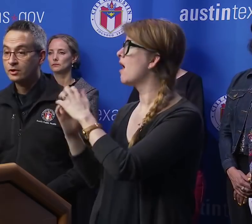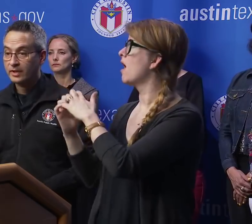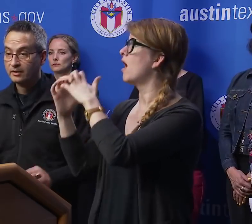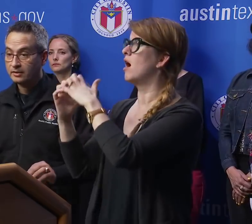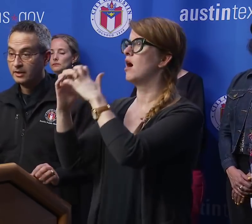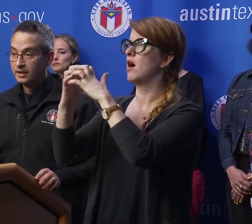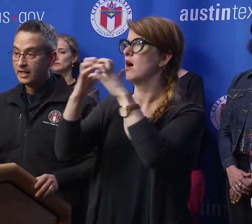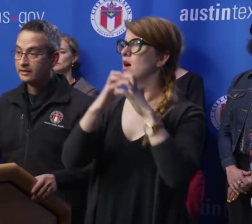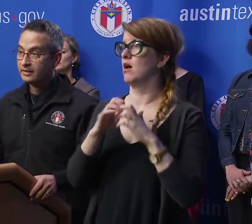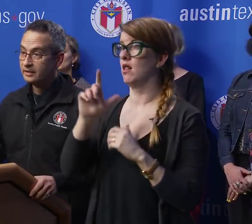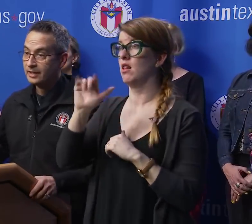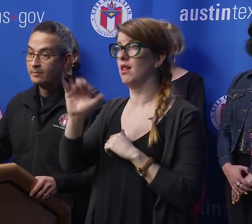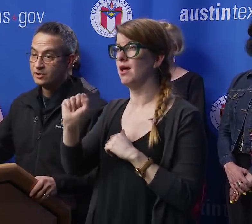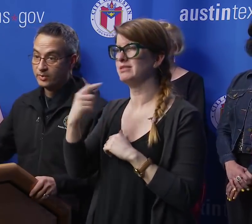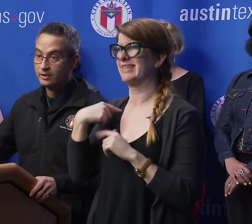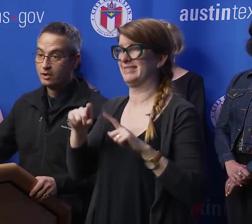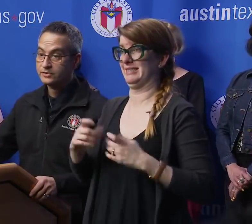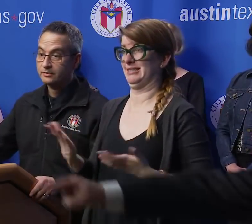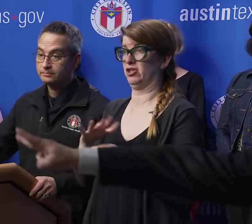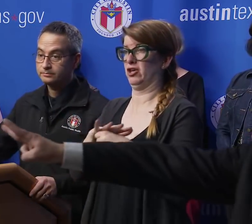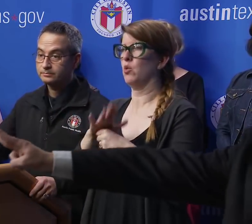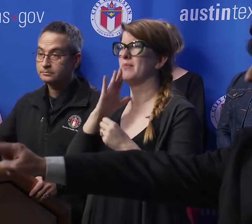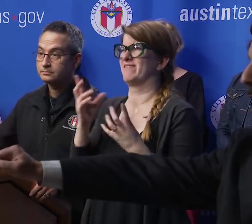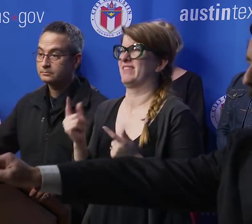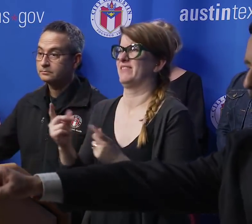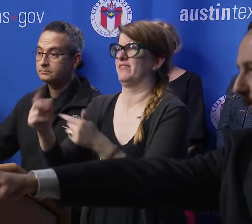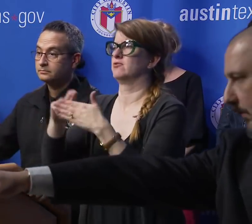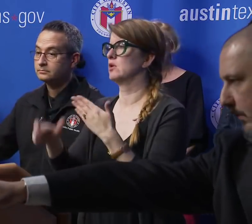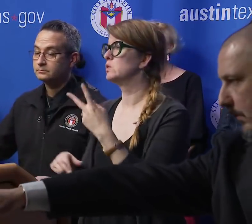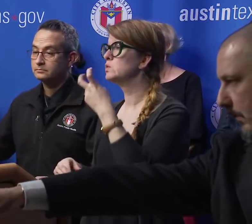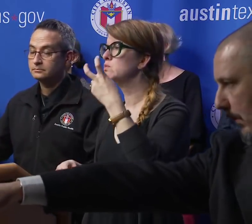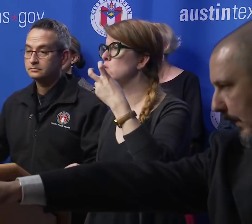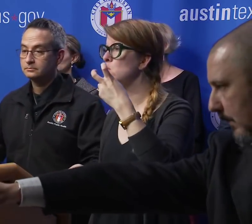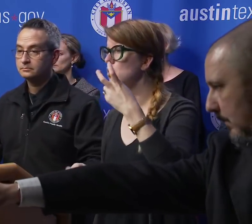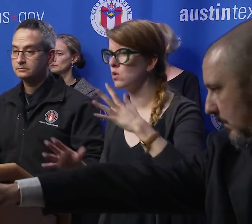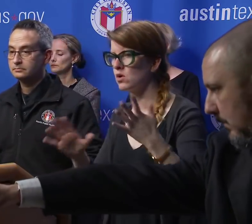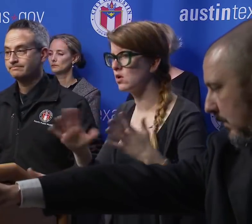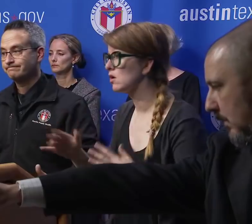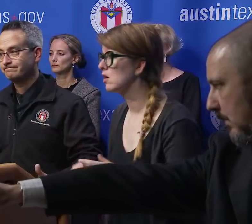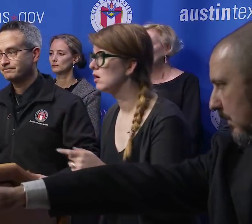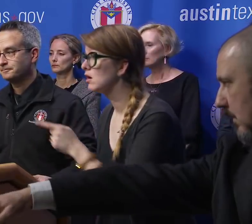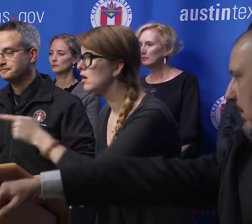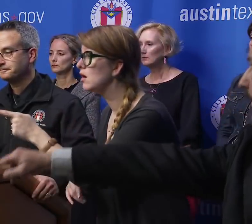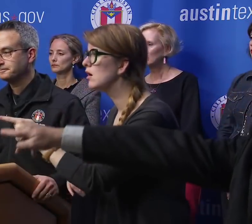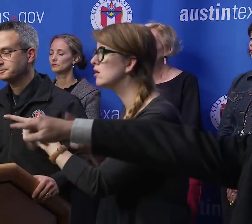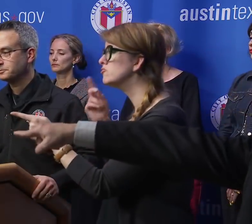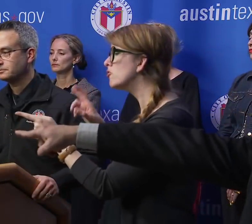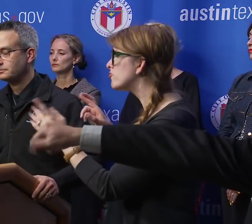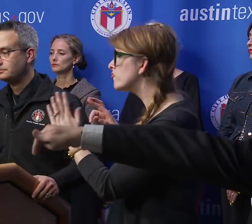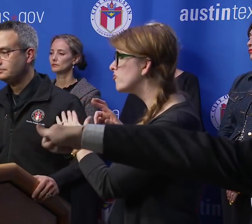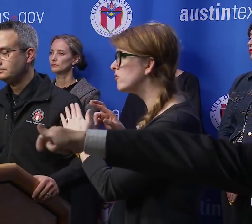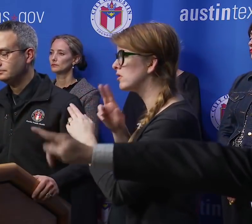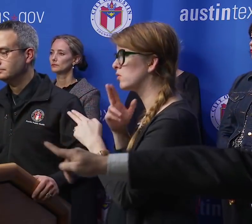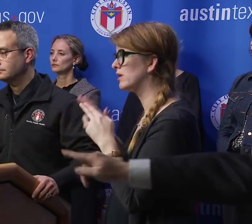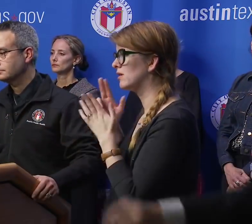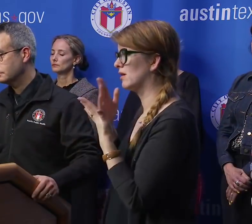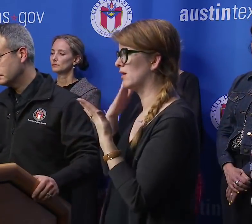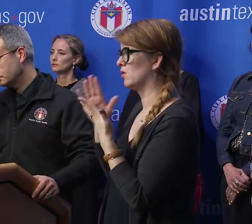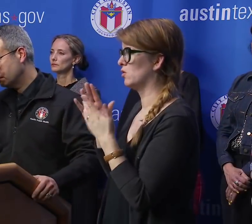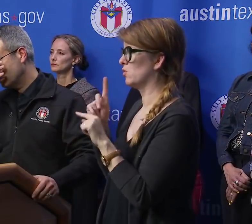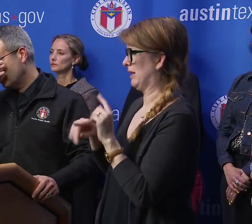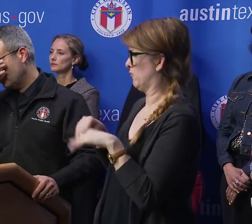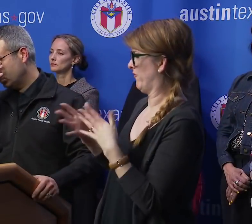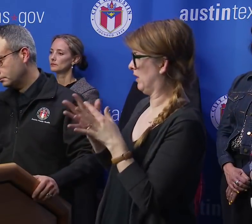much quicker turnaround now that the lab is open here in Austin. I have a question. Some more questions. Doctor, very quickly. you, yeah, I know you can't provide